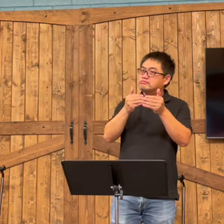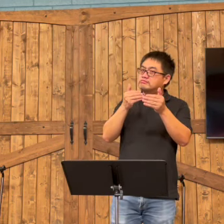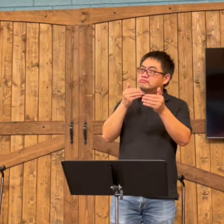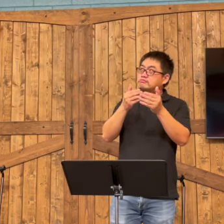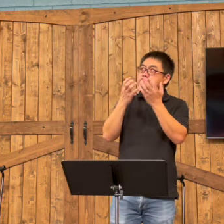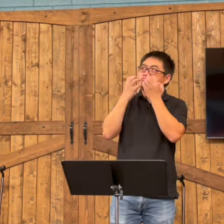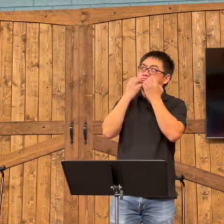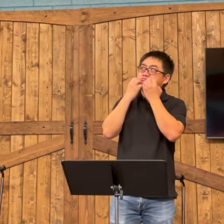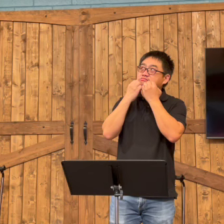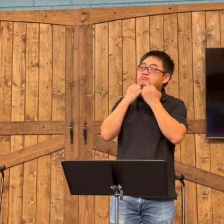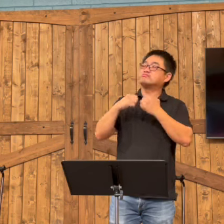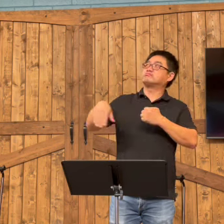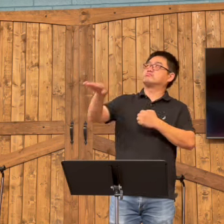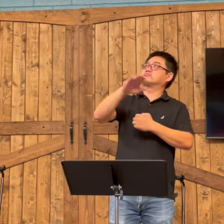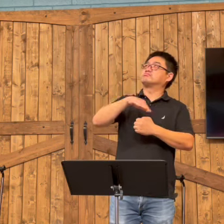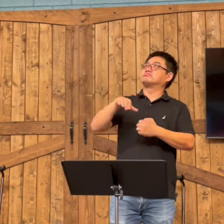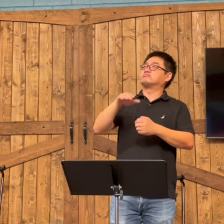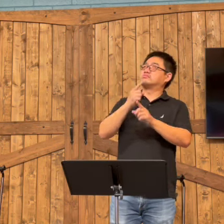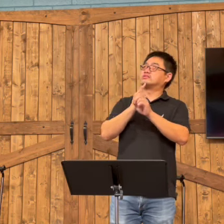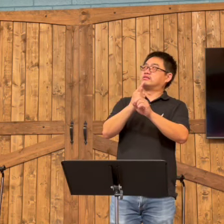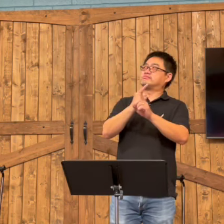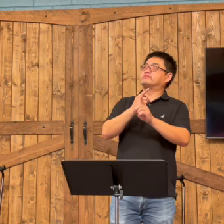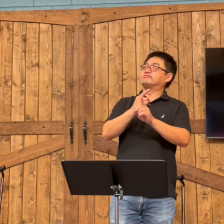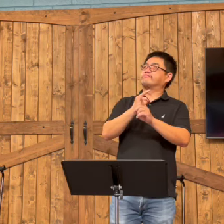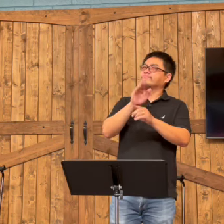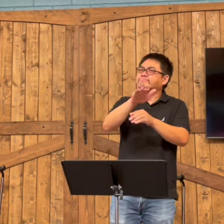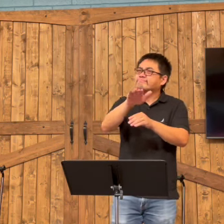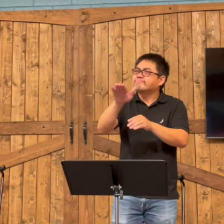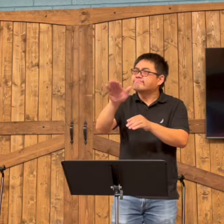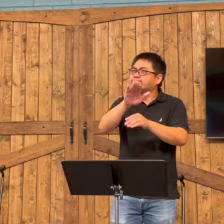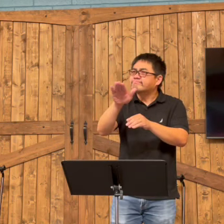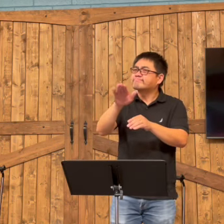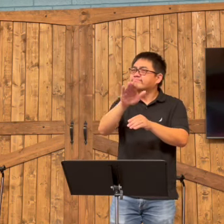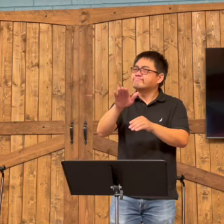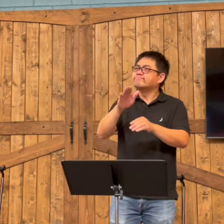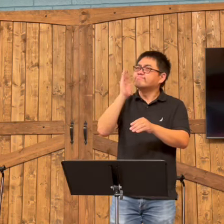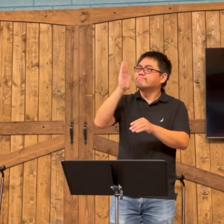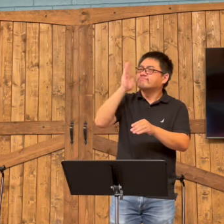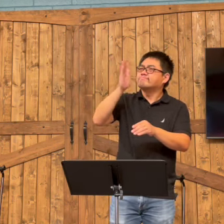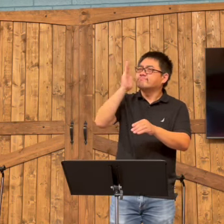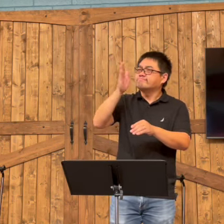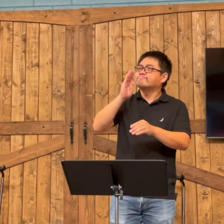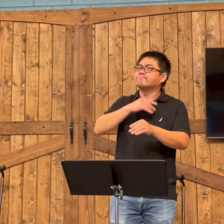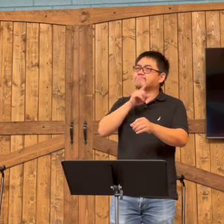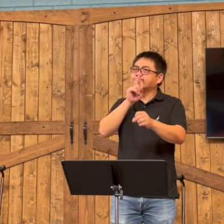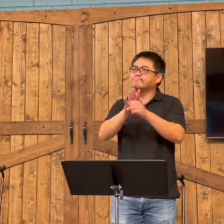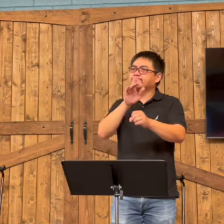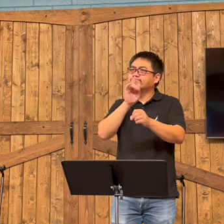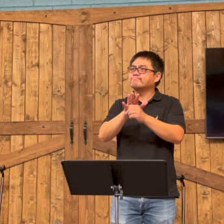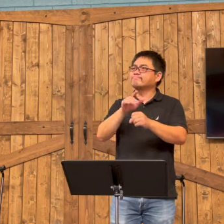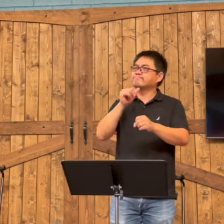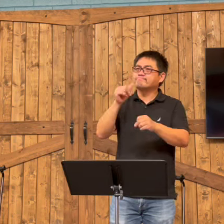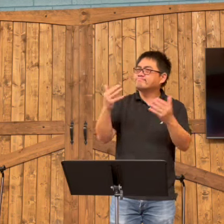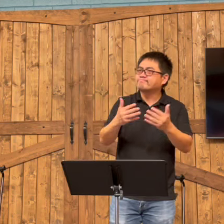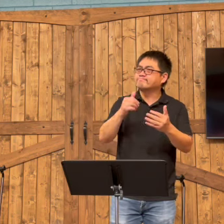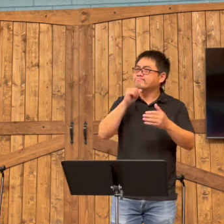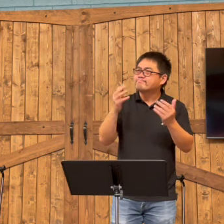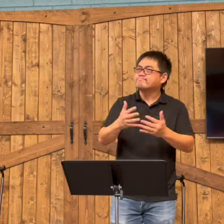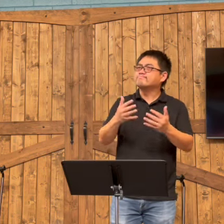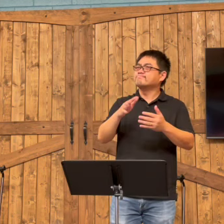That time is approaching. That we need to understand